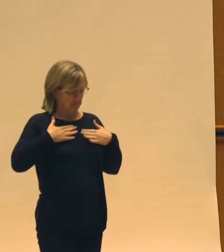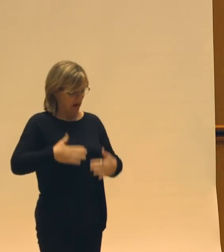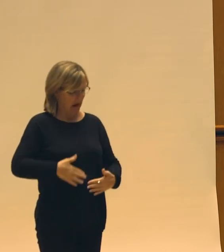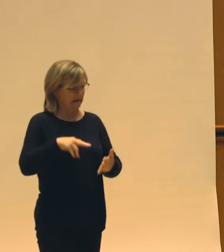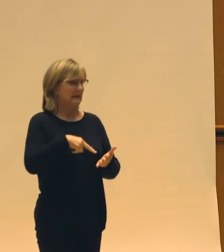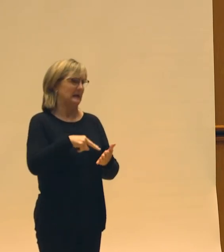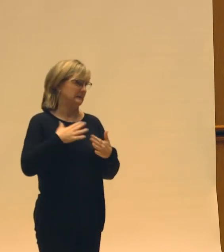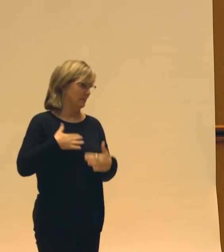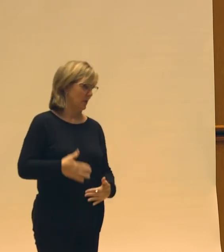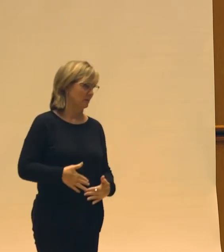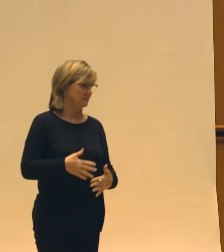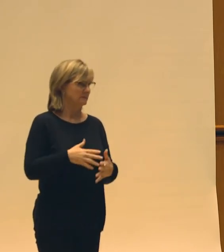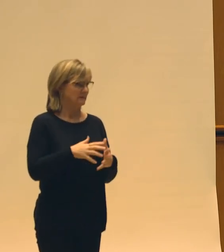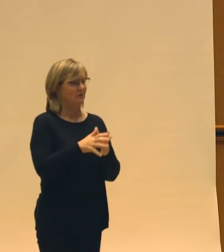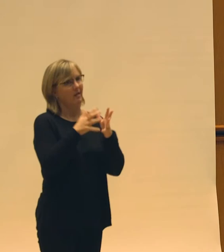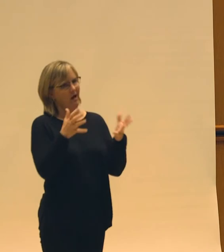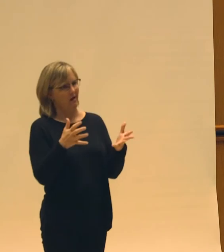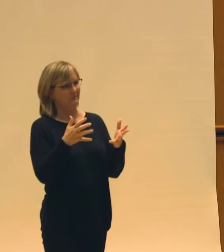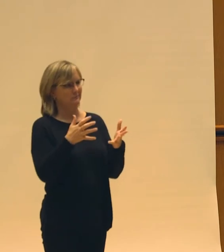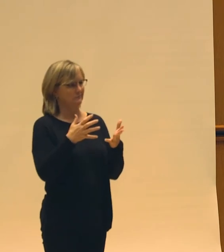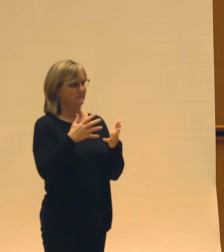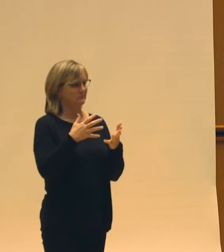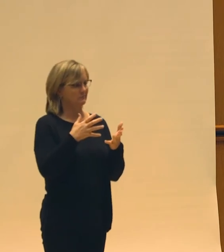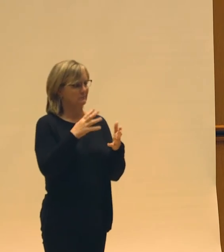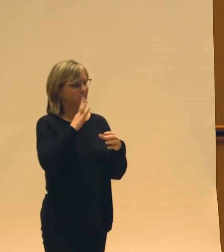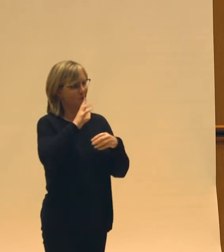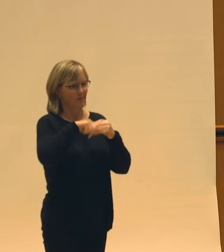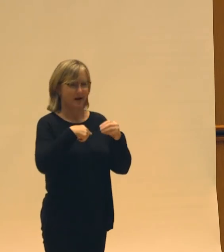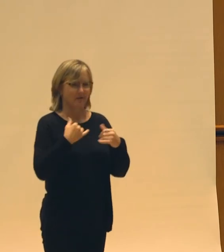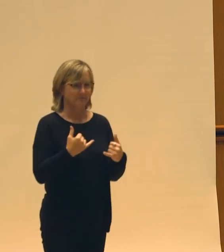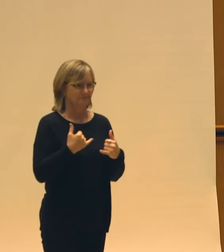There's a lot to navigate in this talk today.